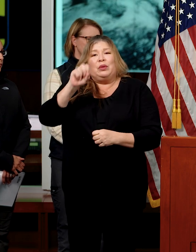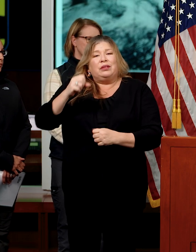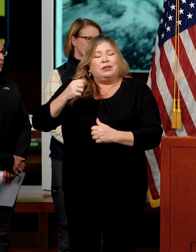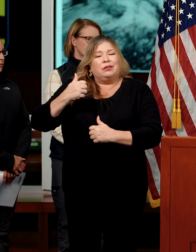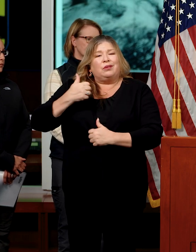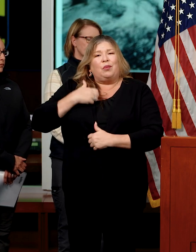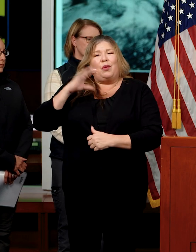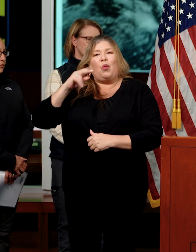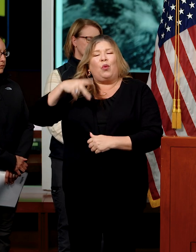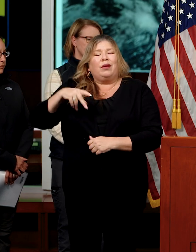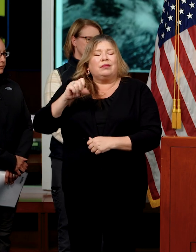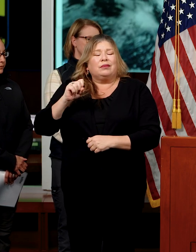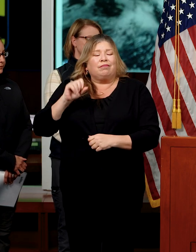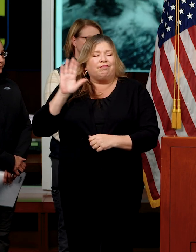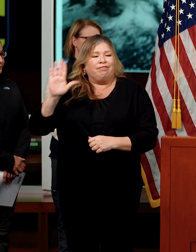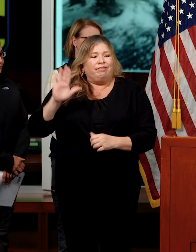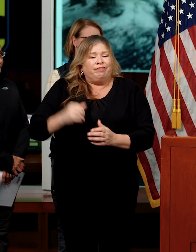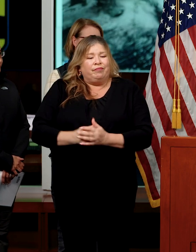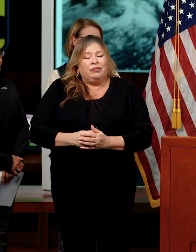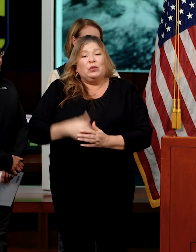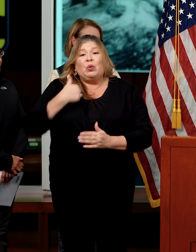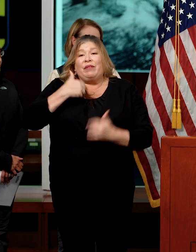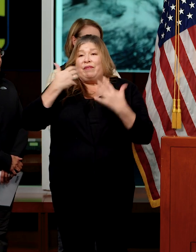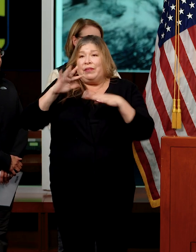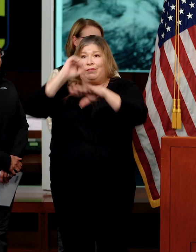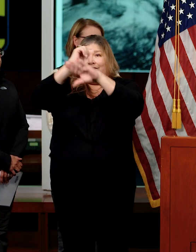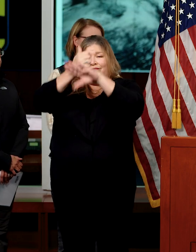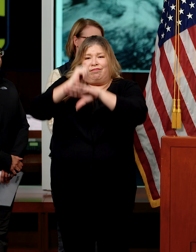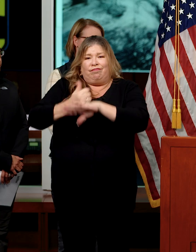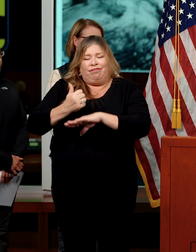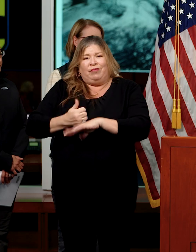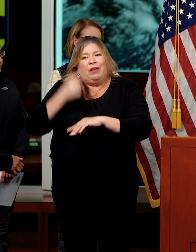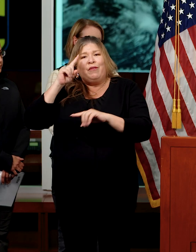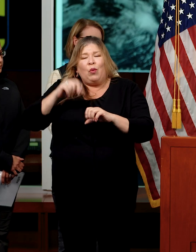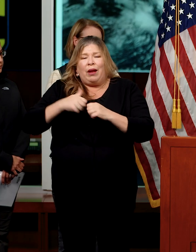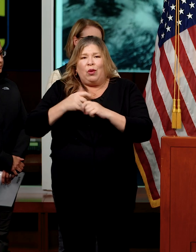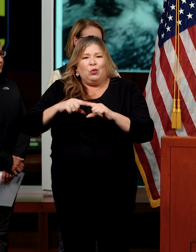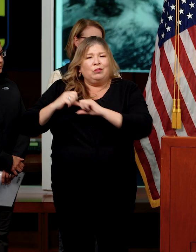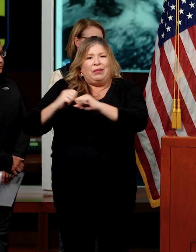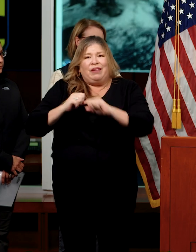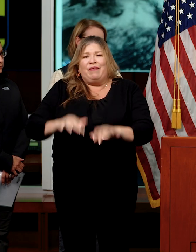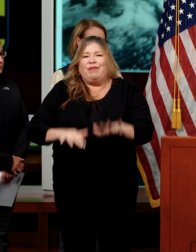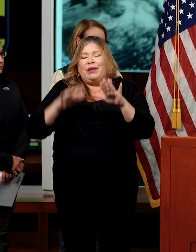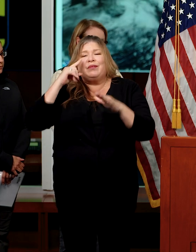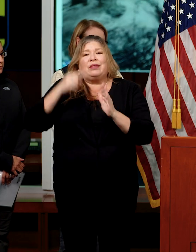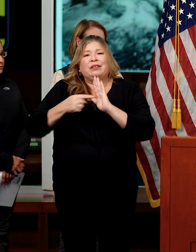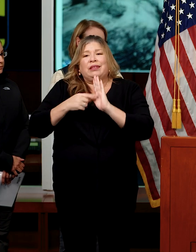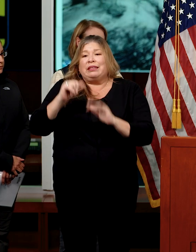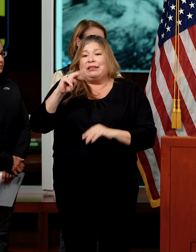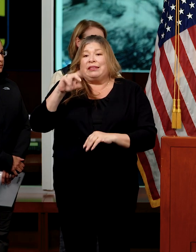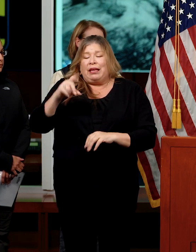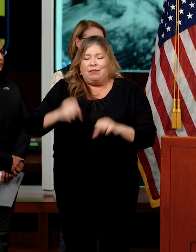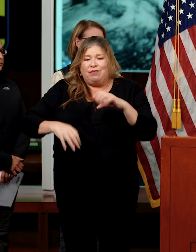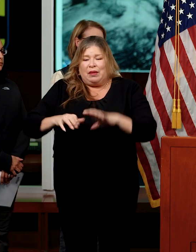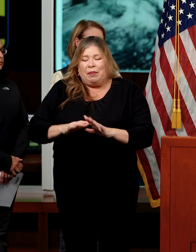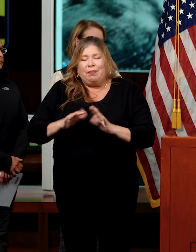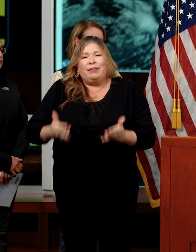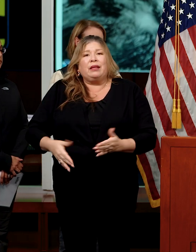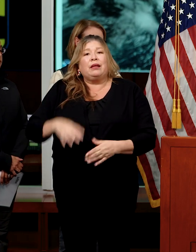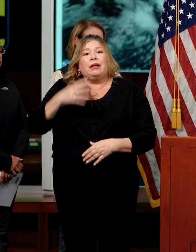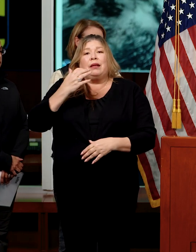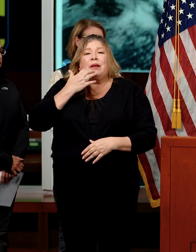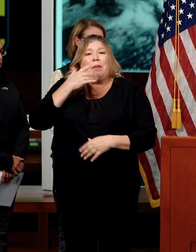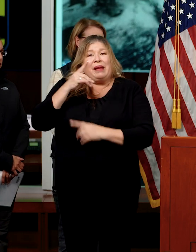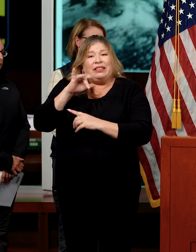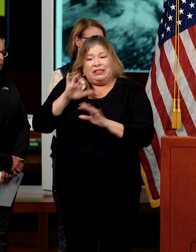We have pre-positioned flood fighting materials, such as sandbags, plastic sheeting for levees, in various